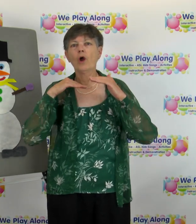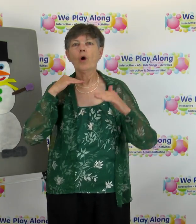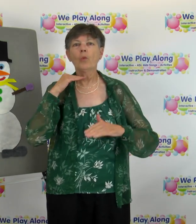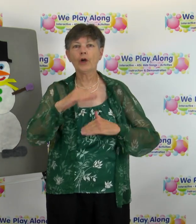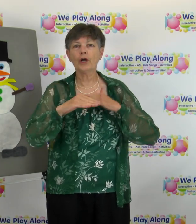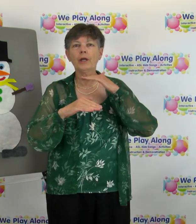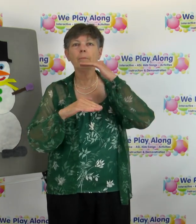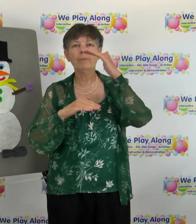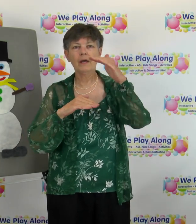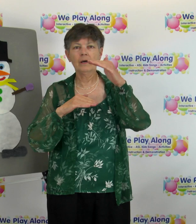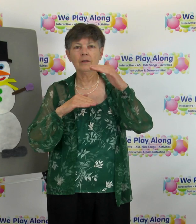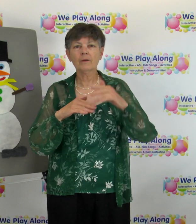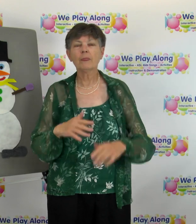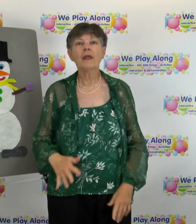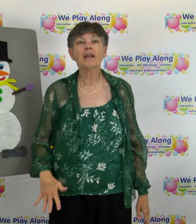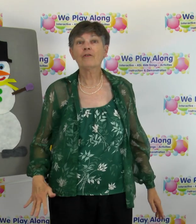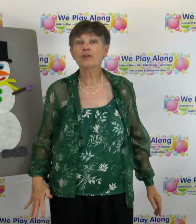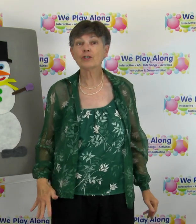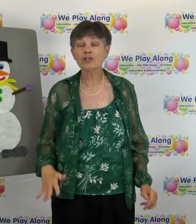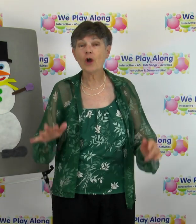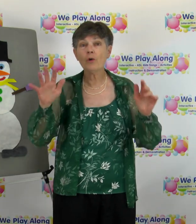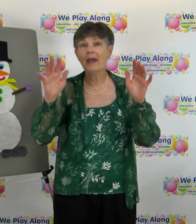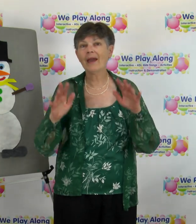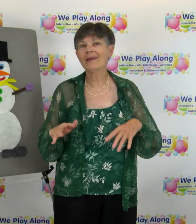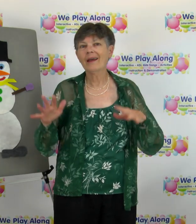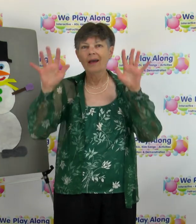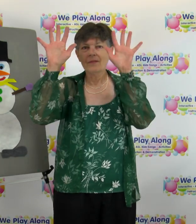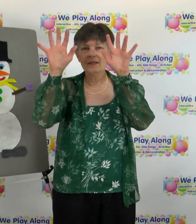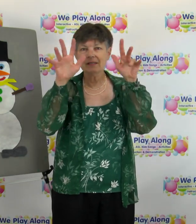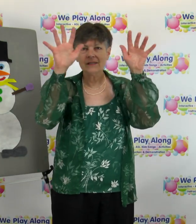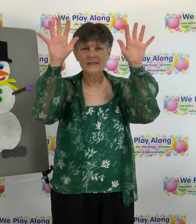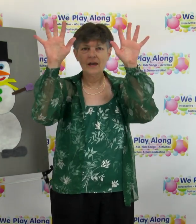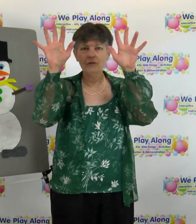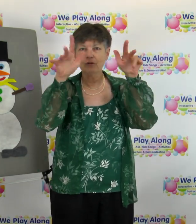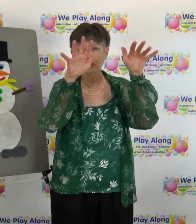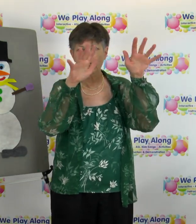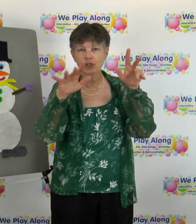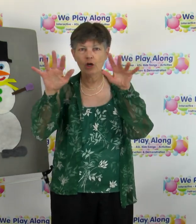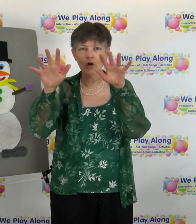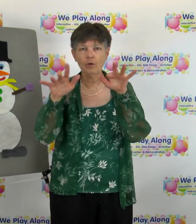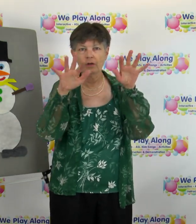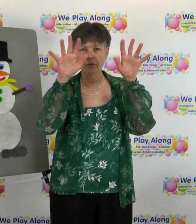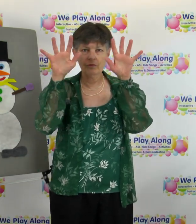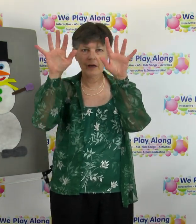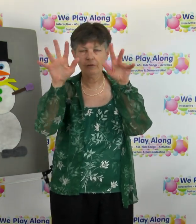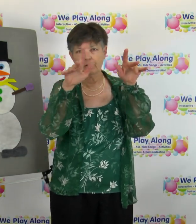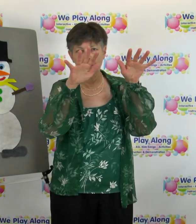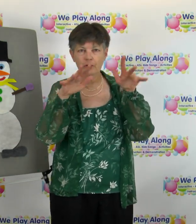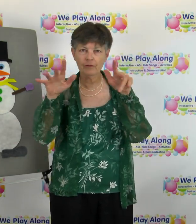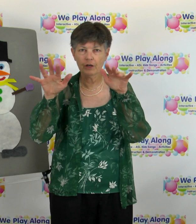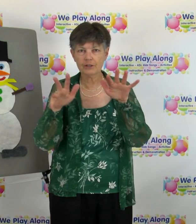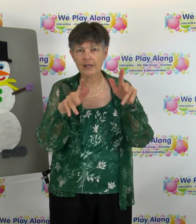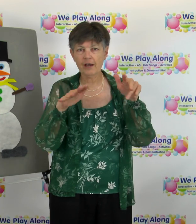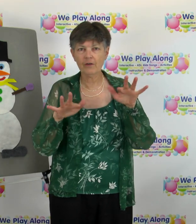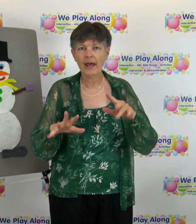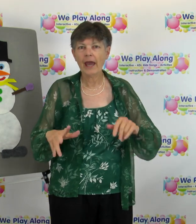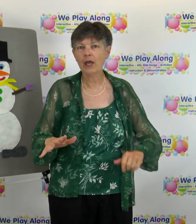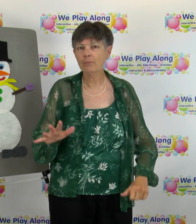we're gonna build now for snowman this is a sign for snow you've kind of flooded your fingers down and